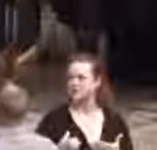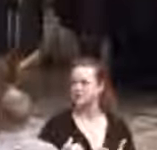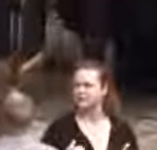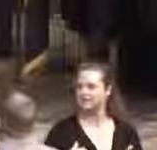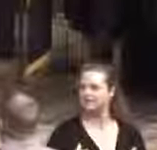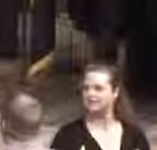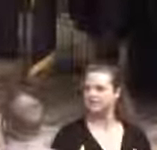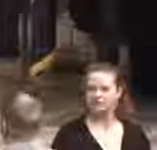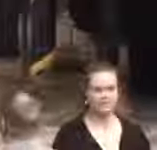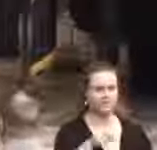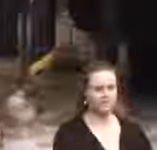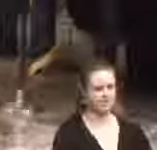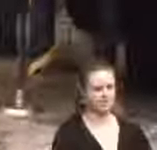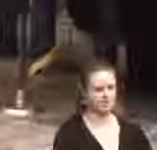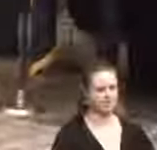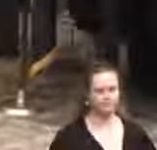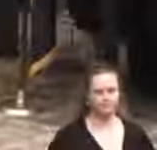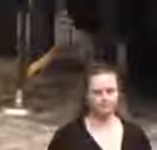Take seats.